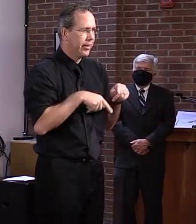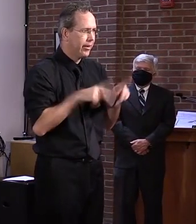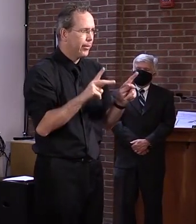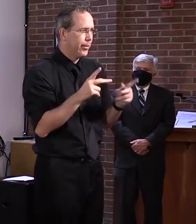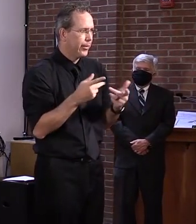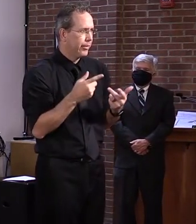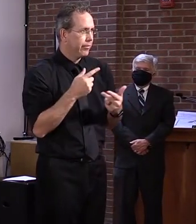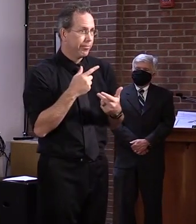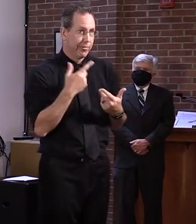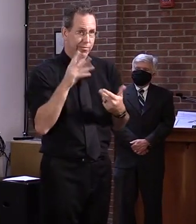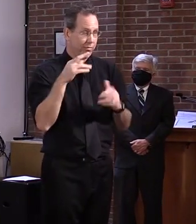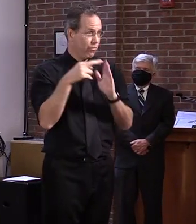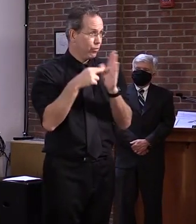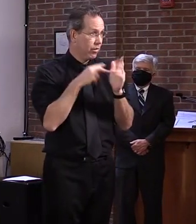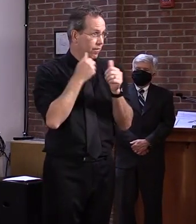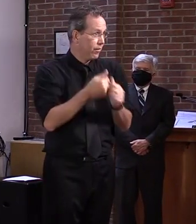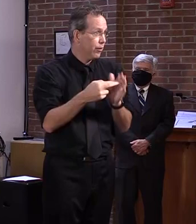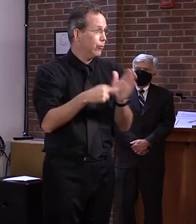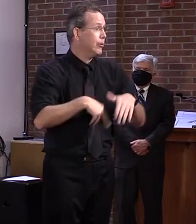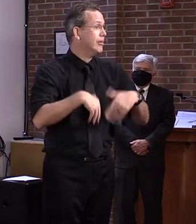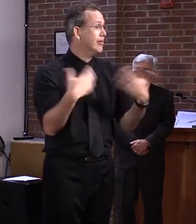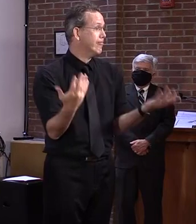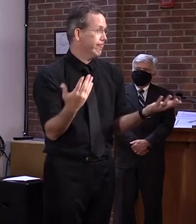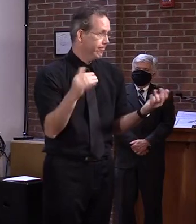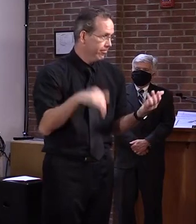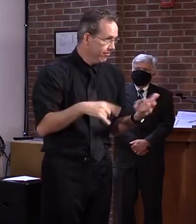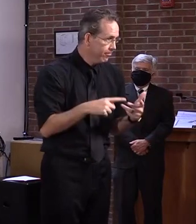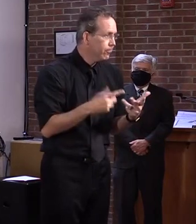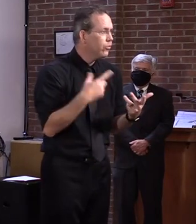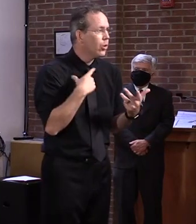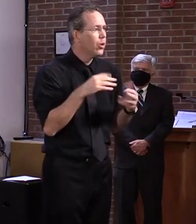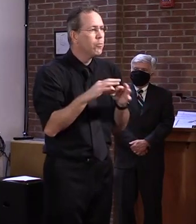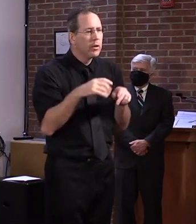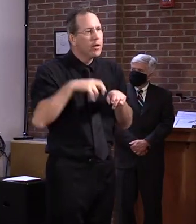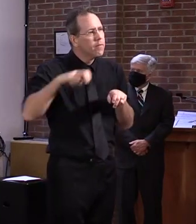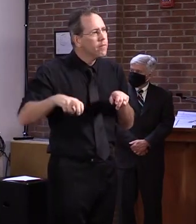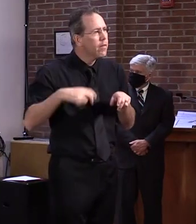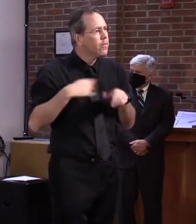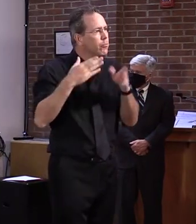Um, but, uh, but there is someone in the vehicle with a, someone with a permit.